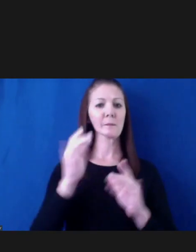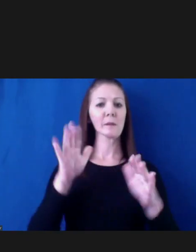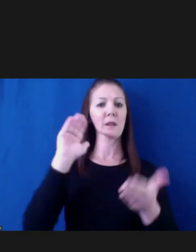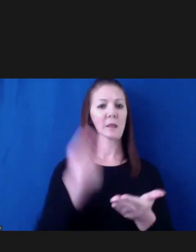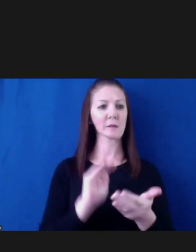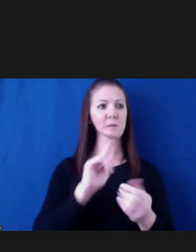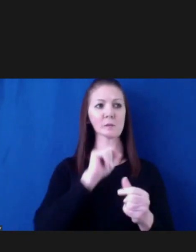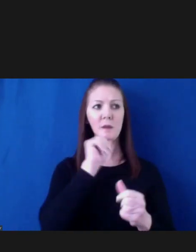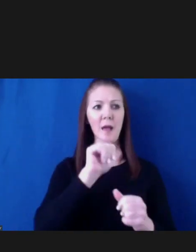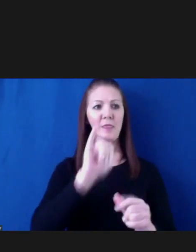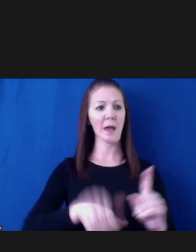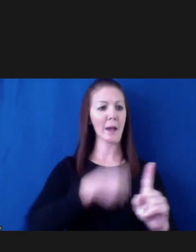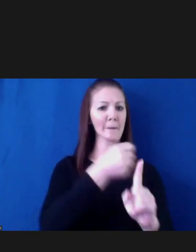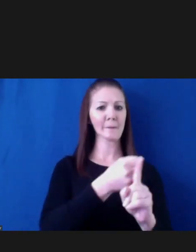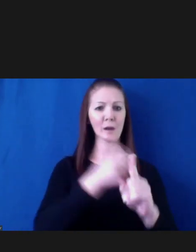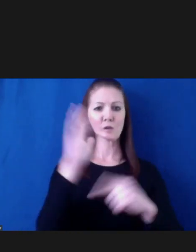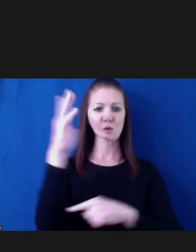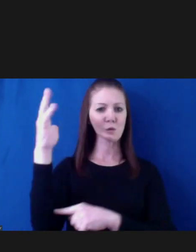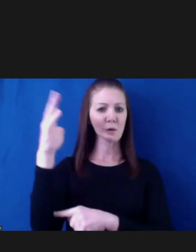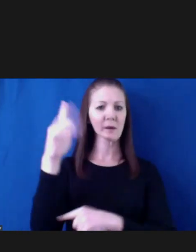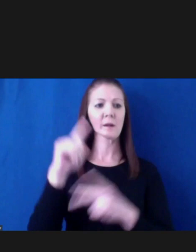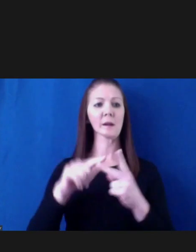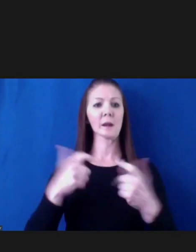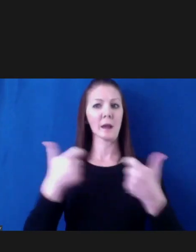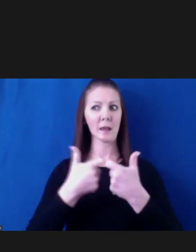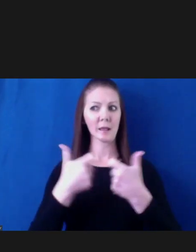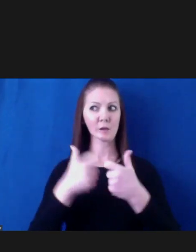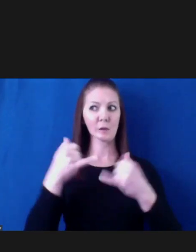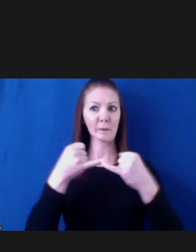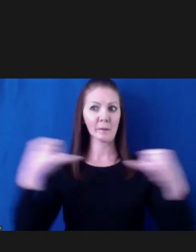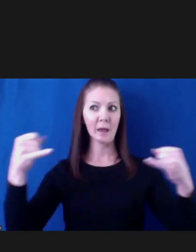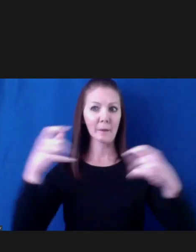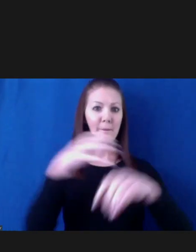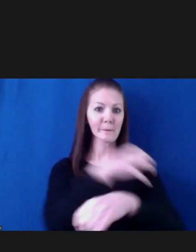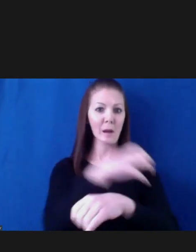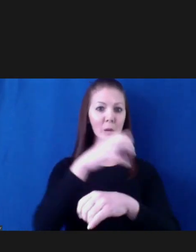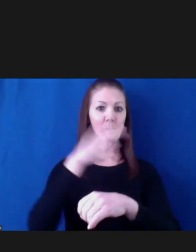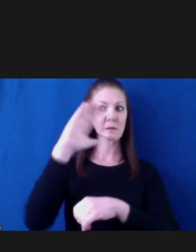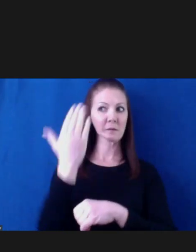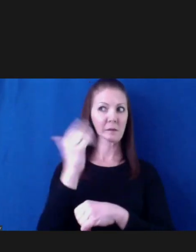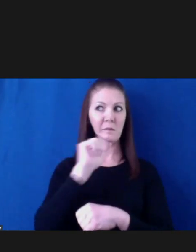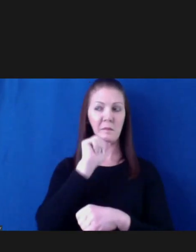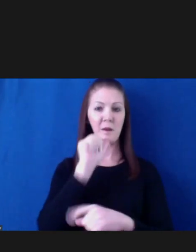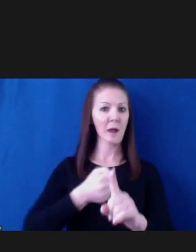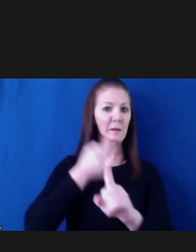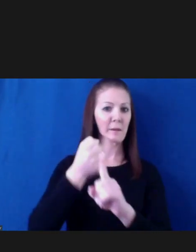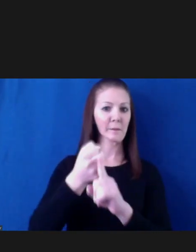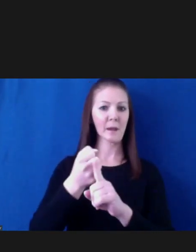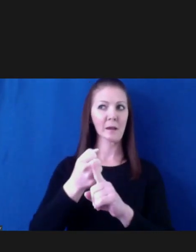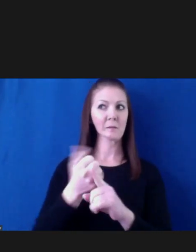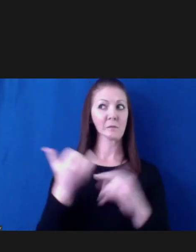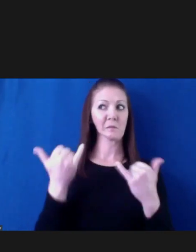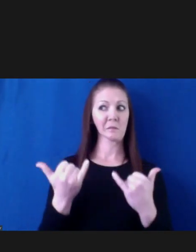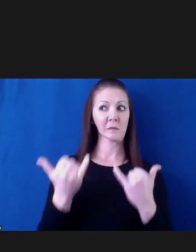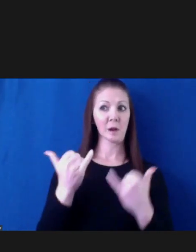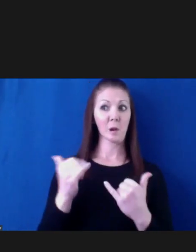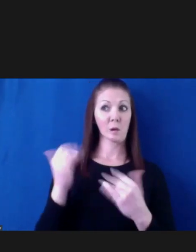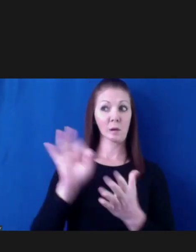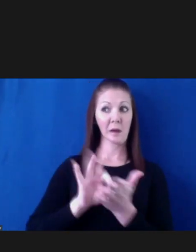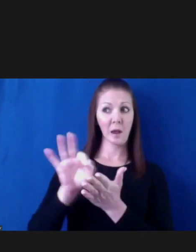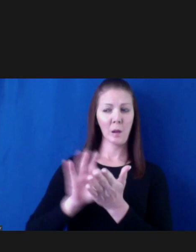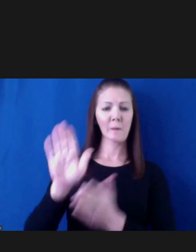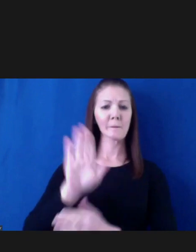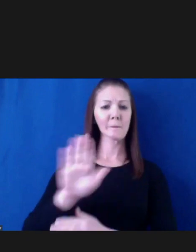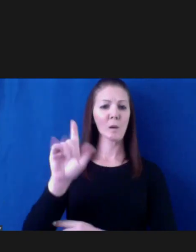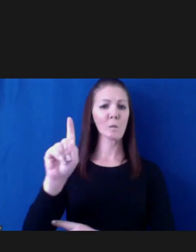utilities. I think there's probably maybe 100 outages right now. But we're watching this carefully with the winds